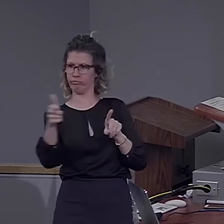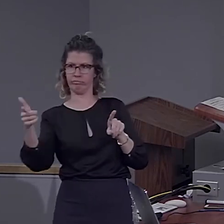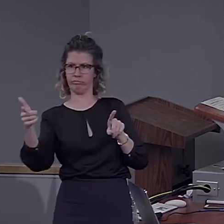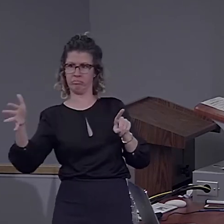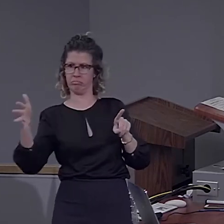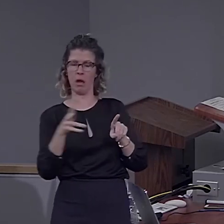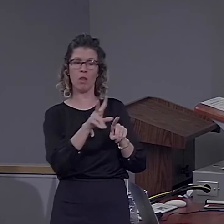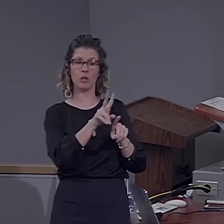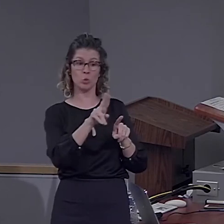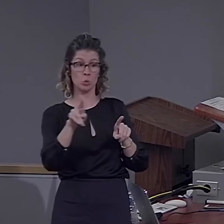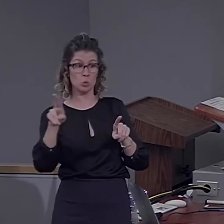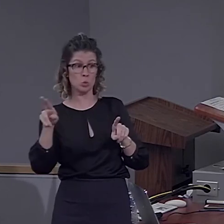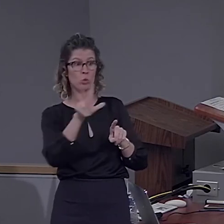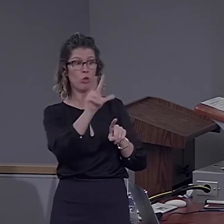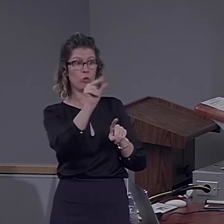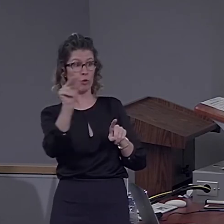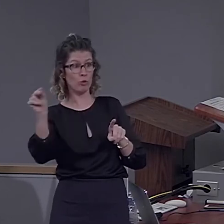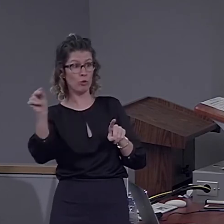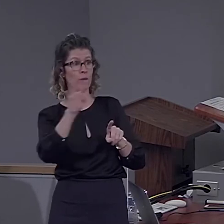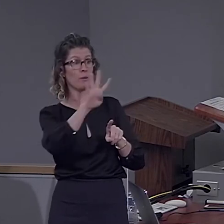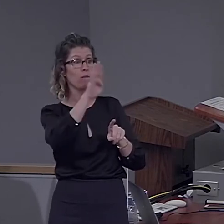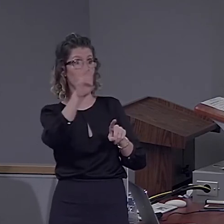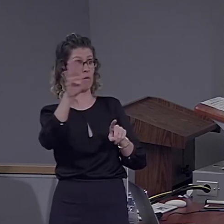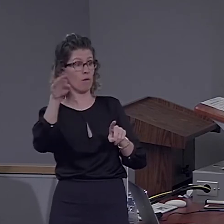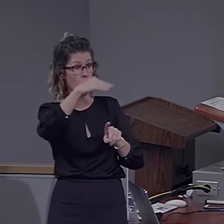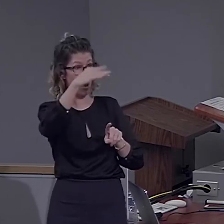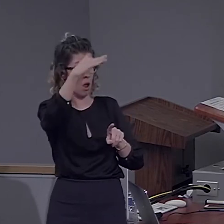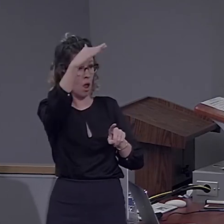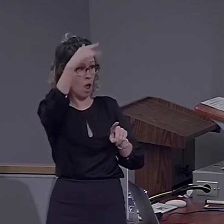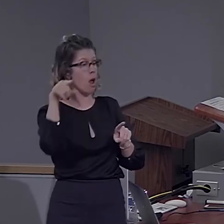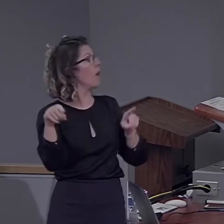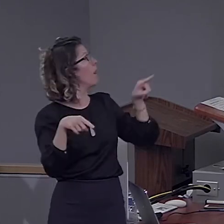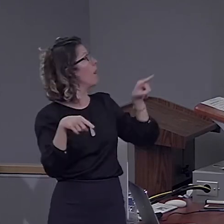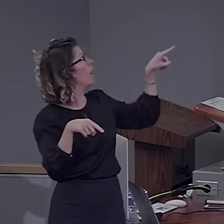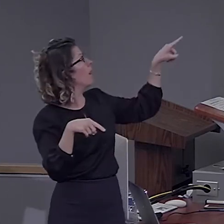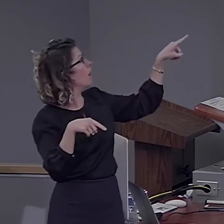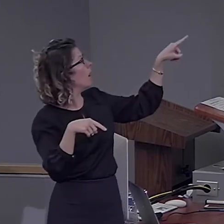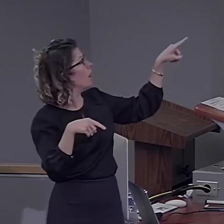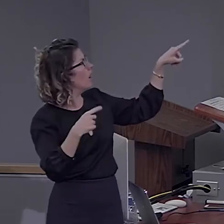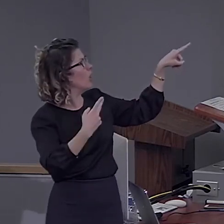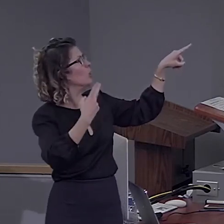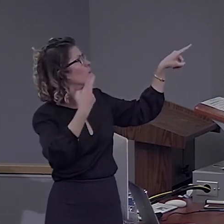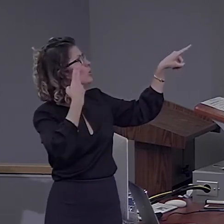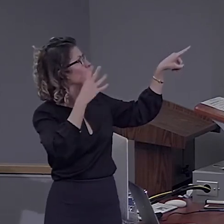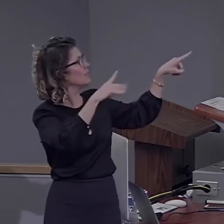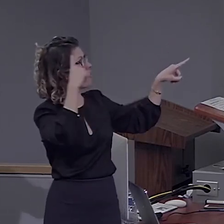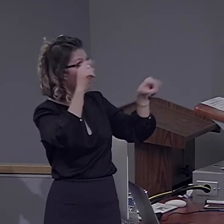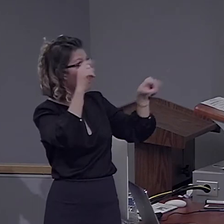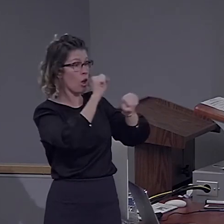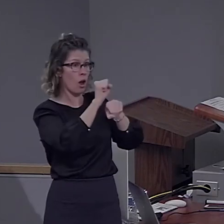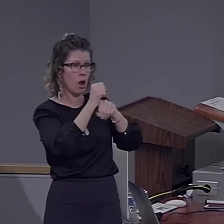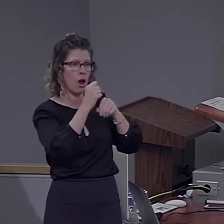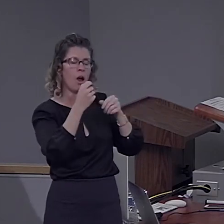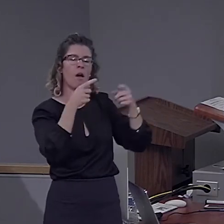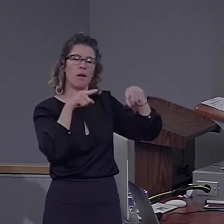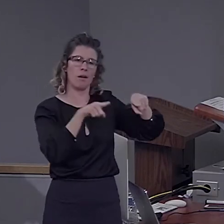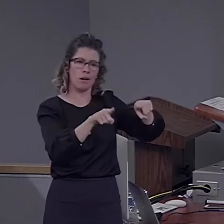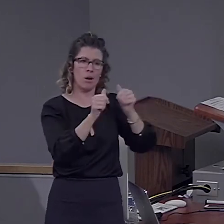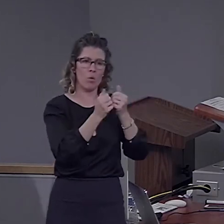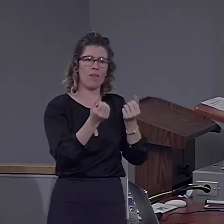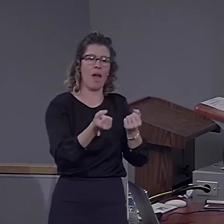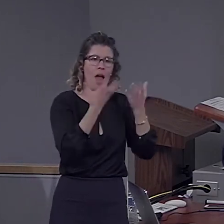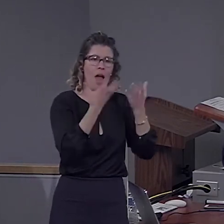whose activation increases monotonically with the number of merge, if you like, with the size of the